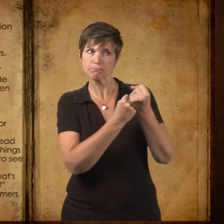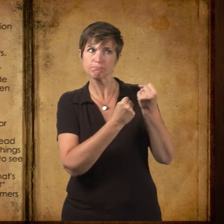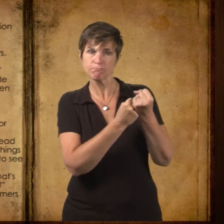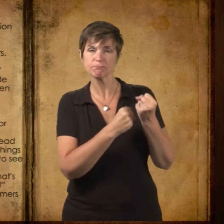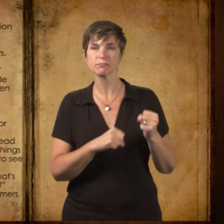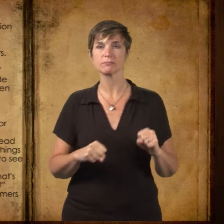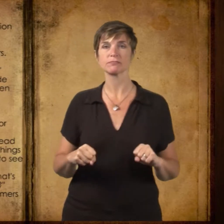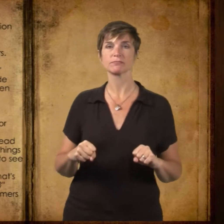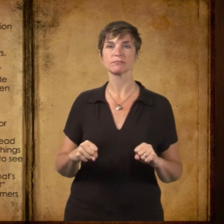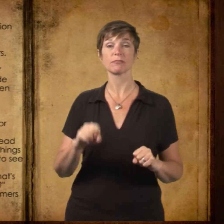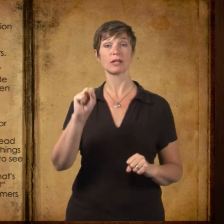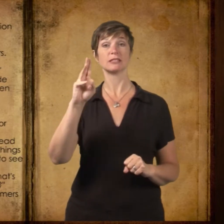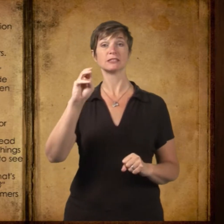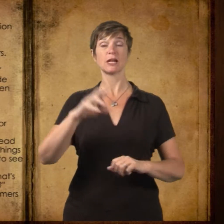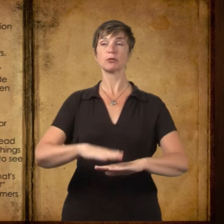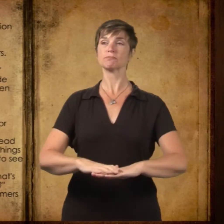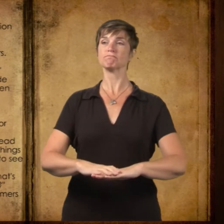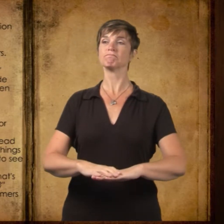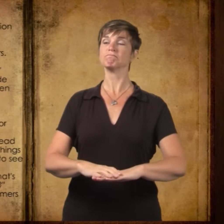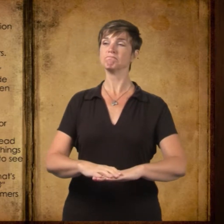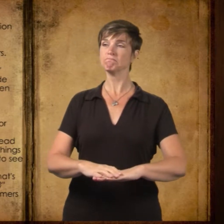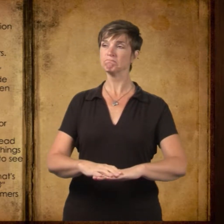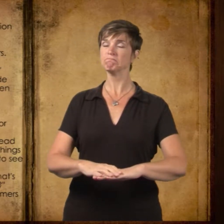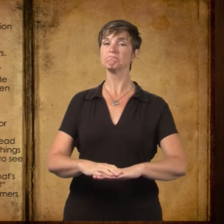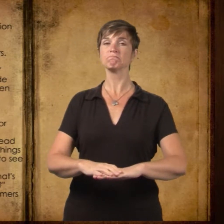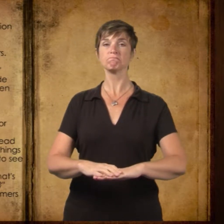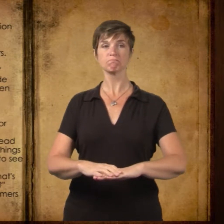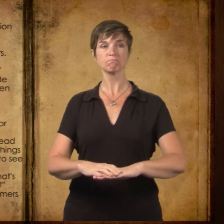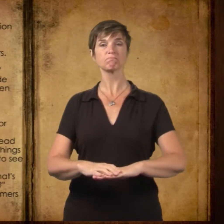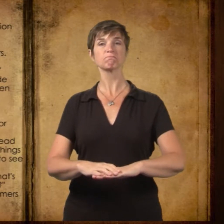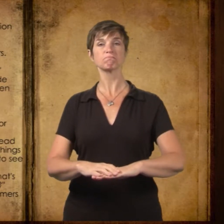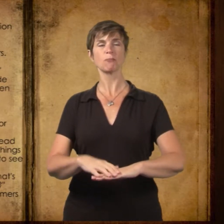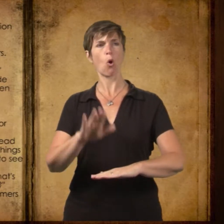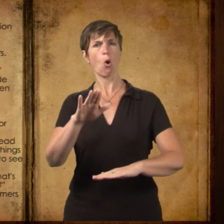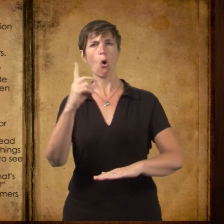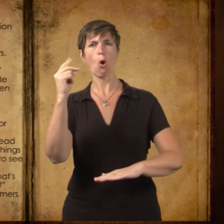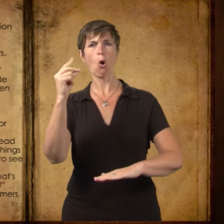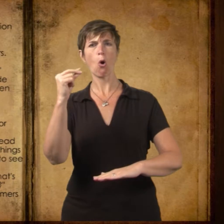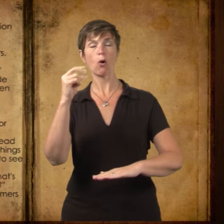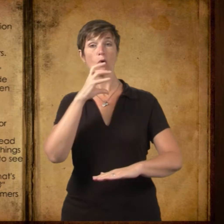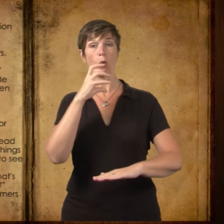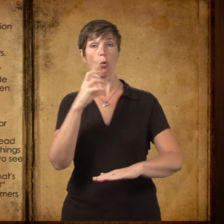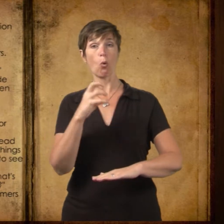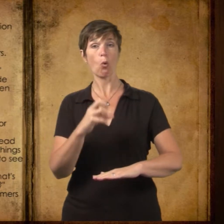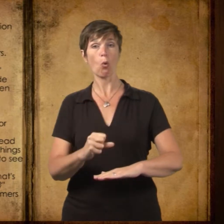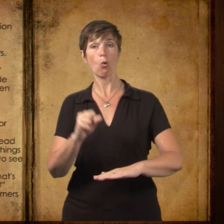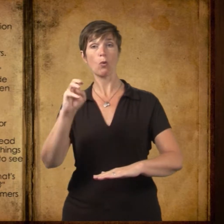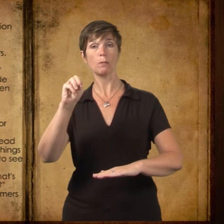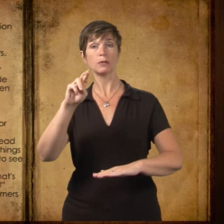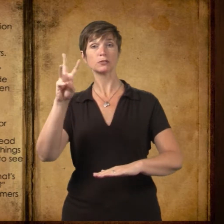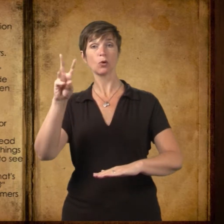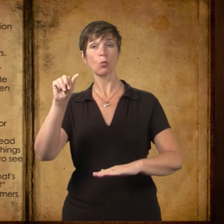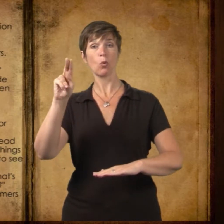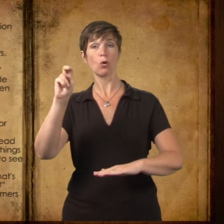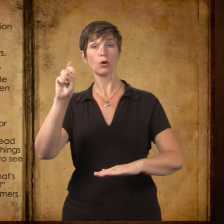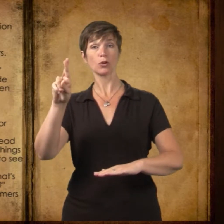Well, Mr. Summers said, guess that's everyone. Old man Warner make it? Here,